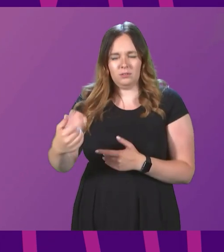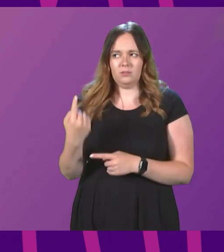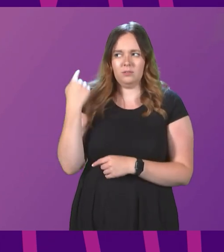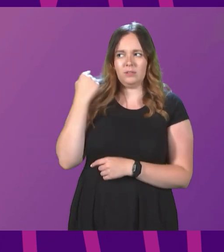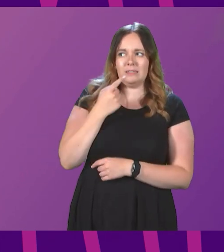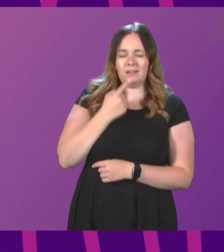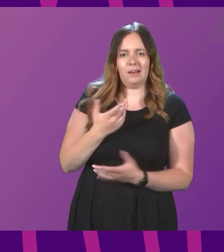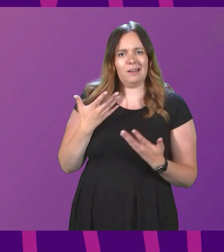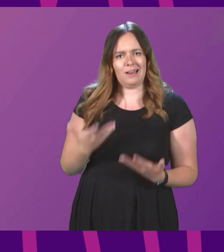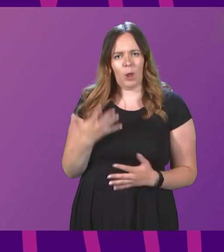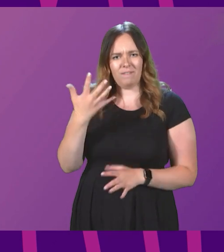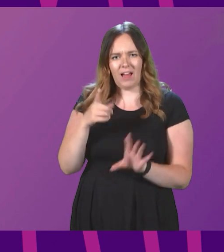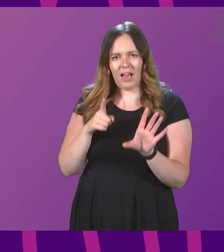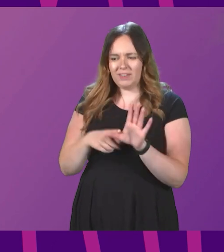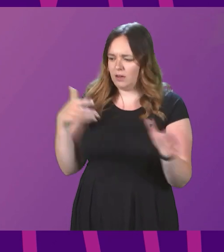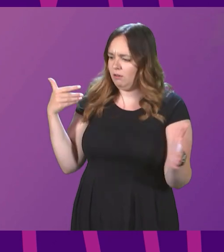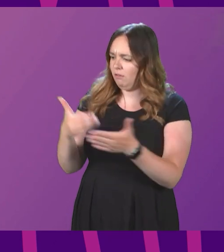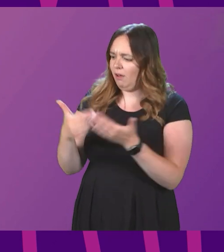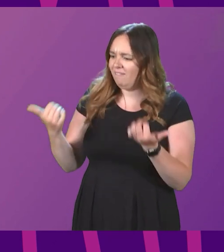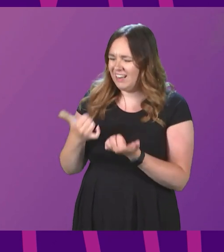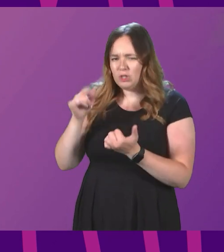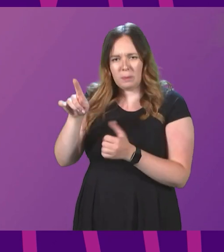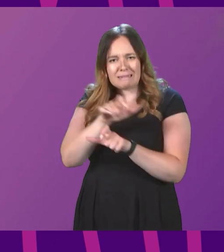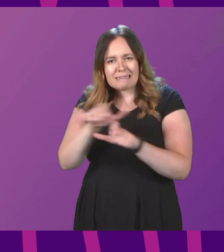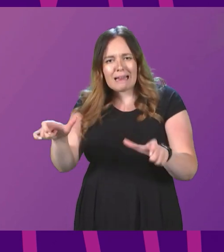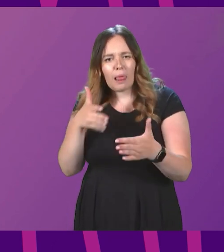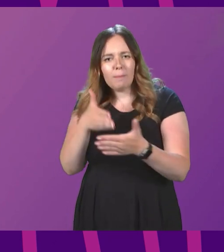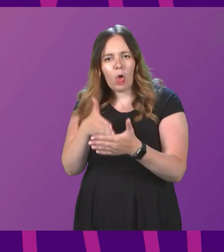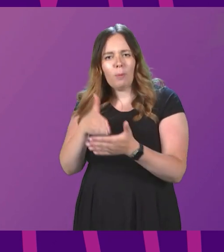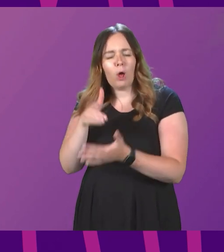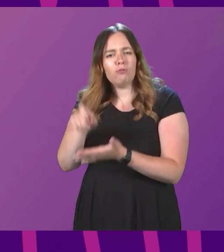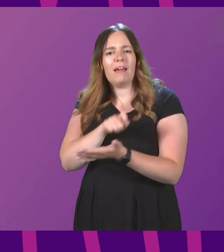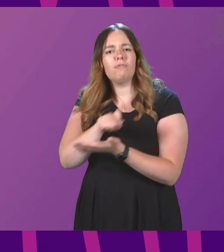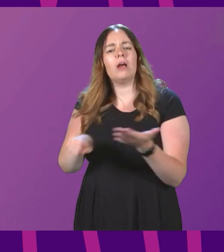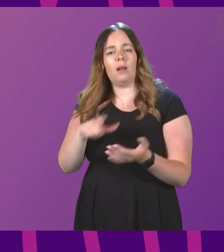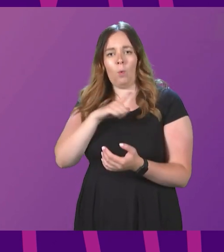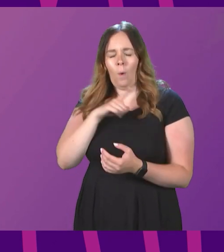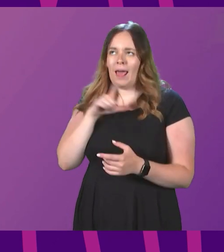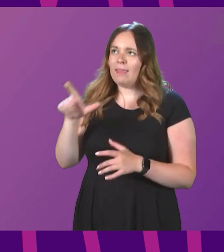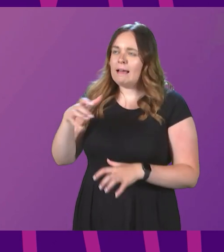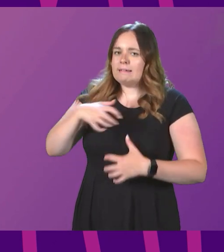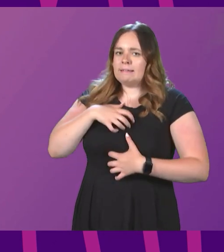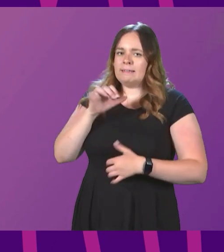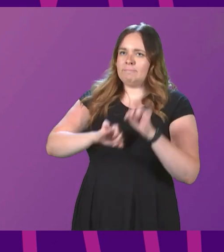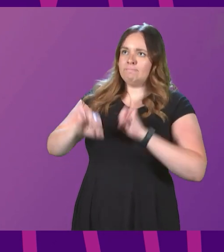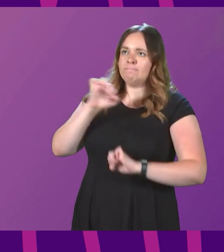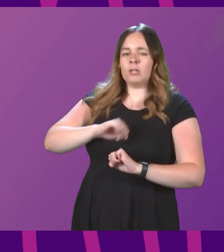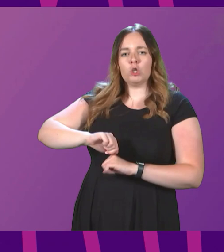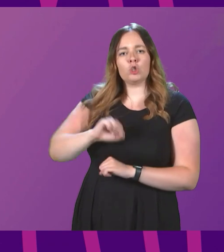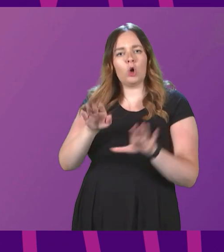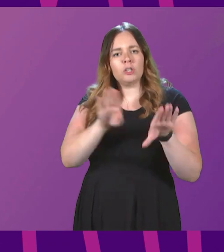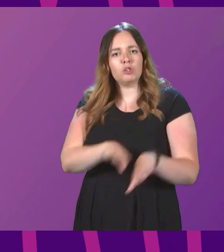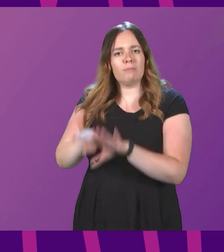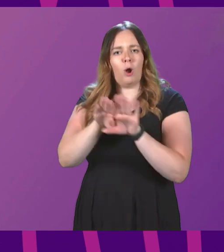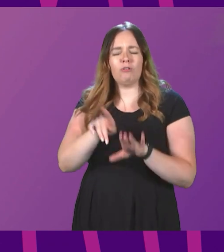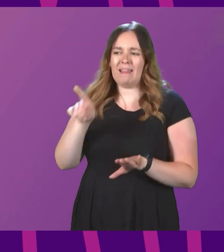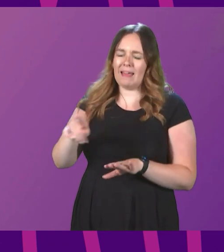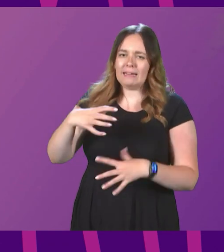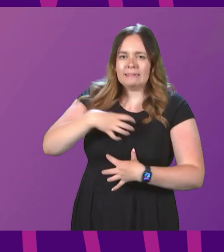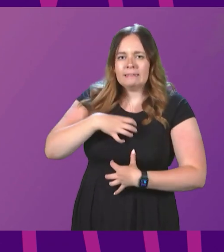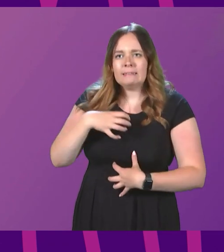Well, here we are, five years later, and they're still blocking a referendum because they fear Scottish democracy, and they fear the